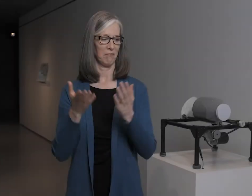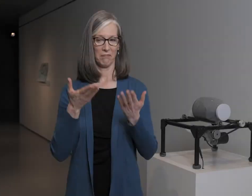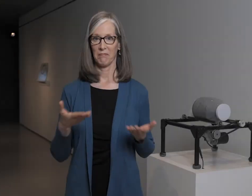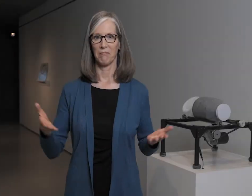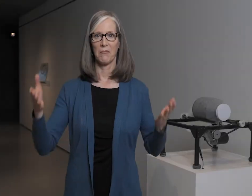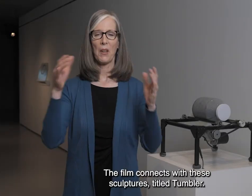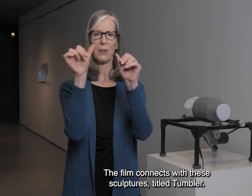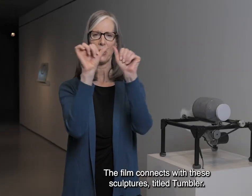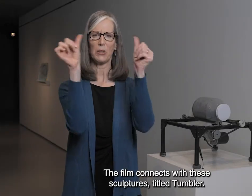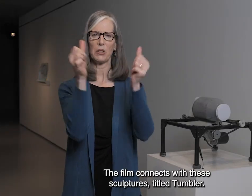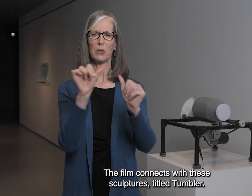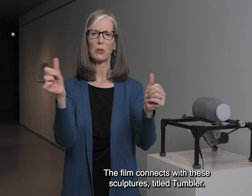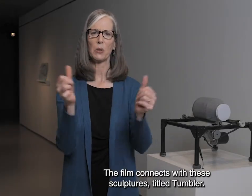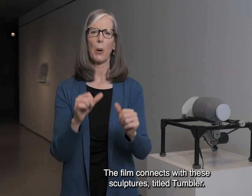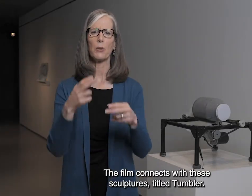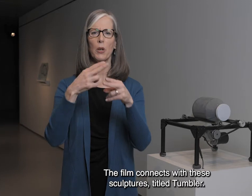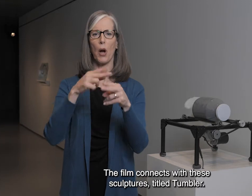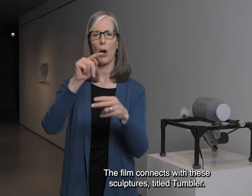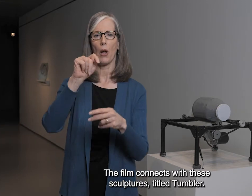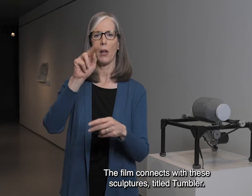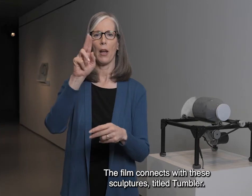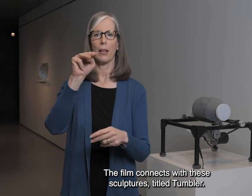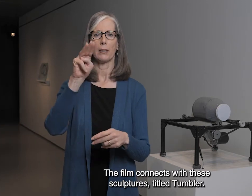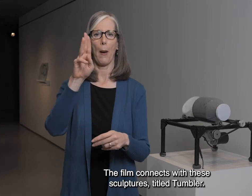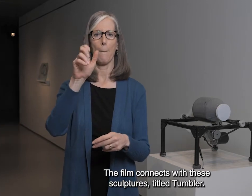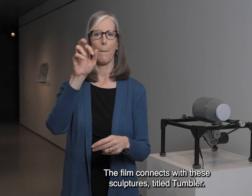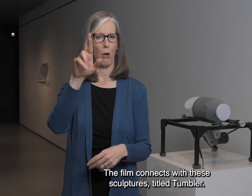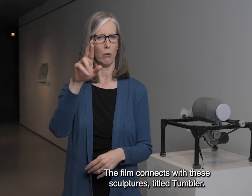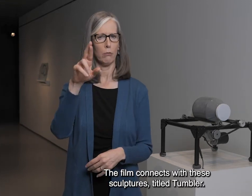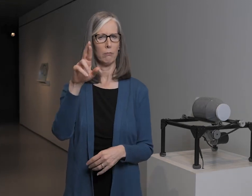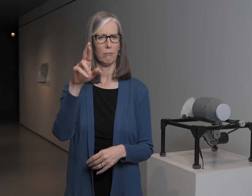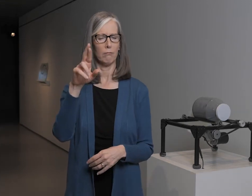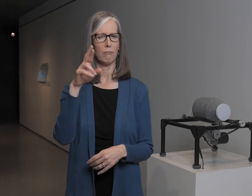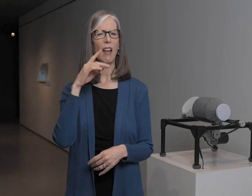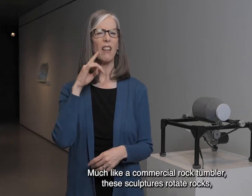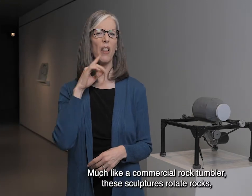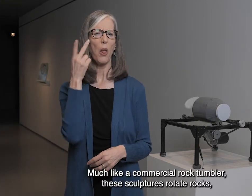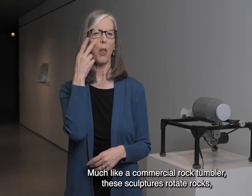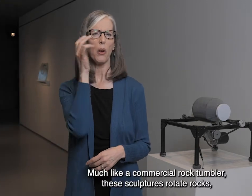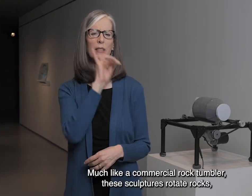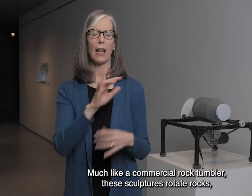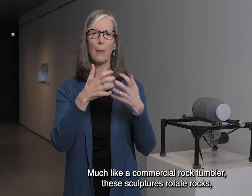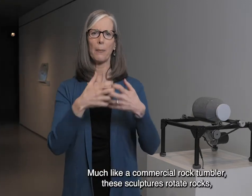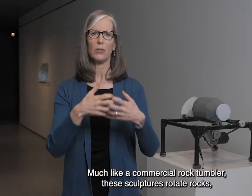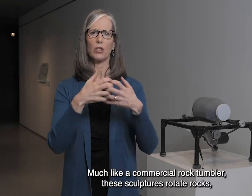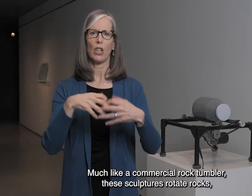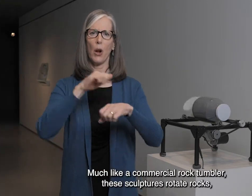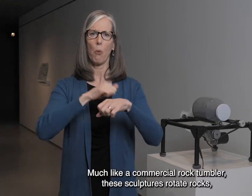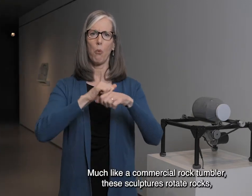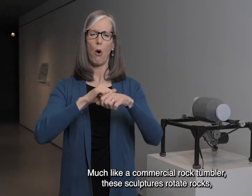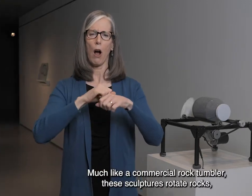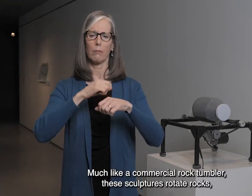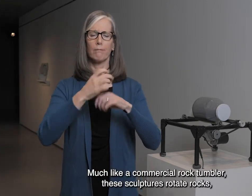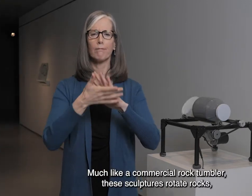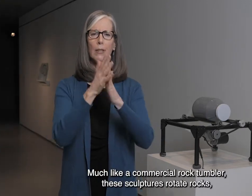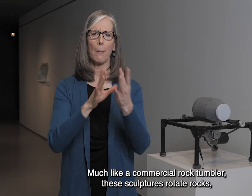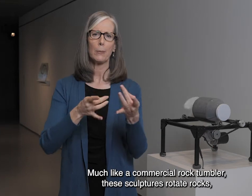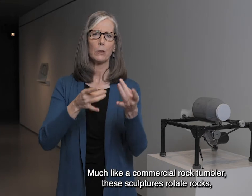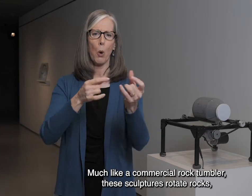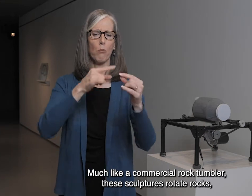The film connects with these sculptures, titled Tumbler. Much like a commercial rock tumbler, these sculptures rotate